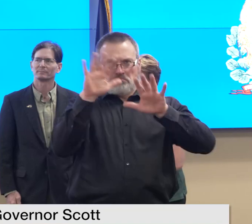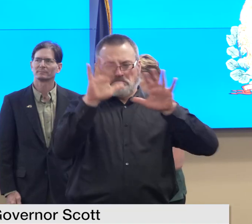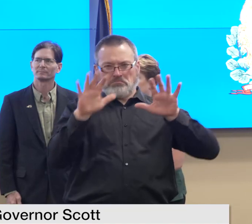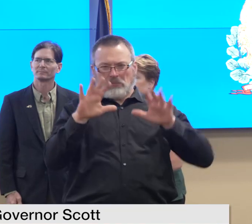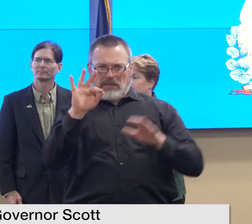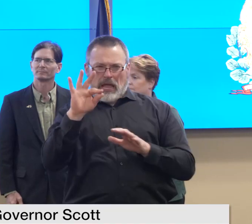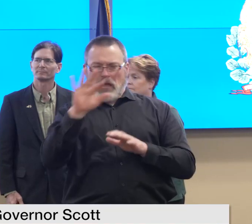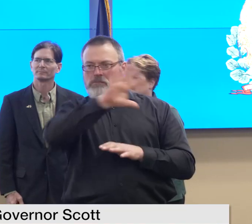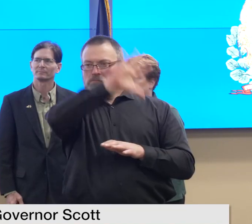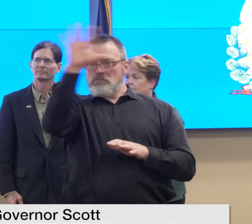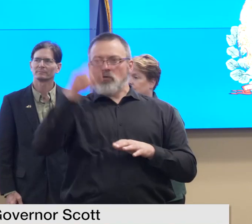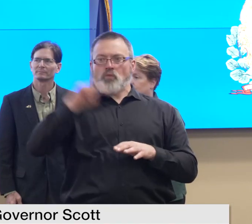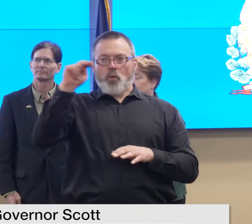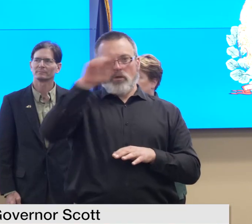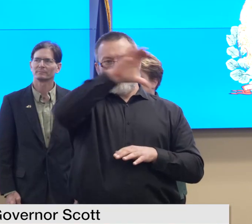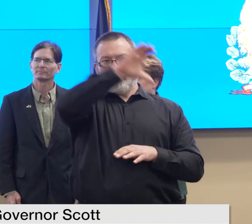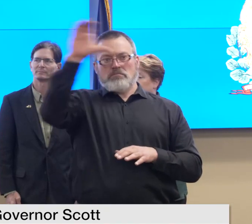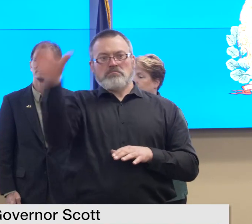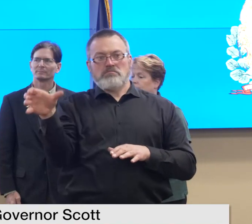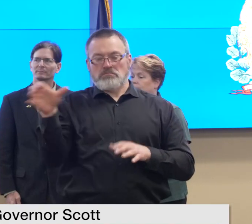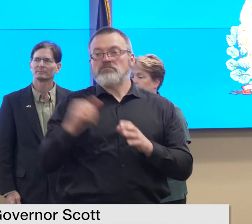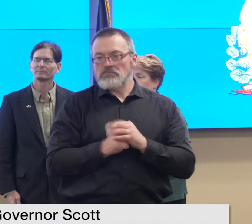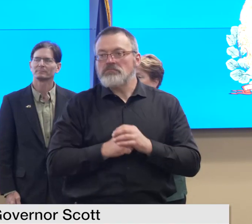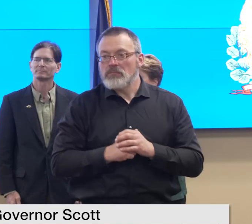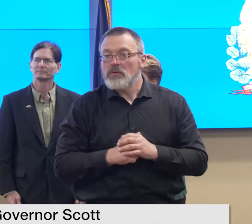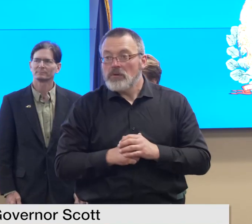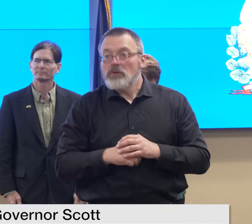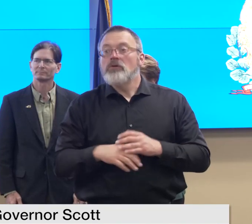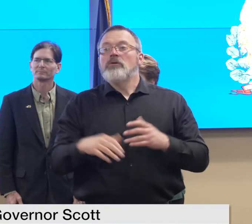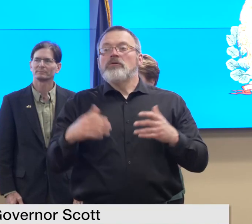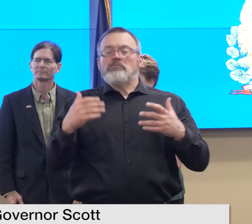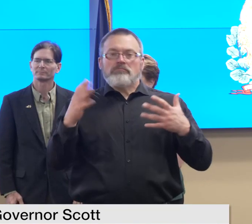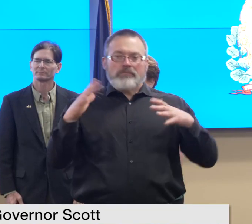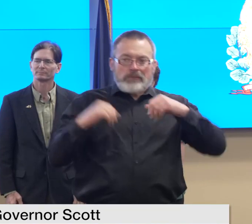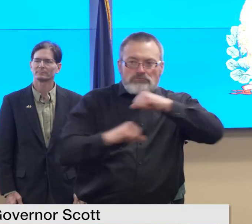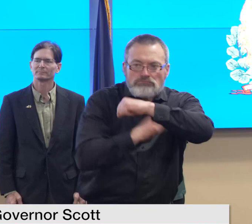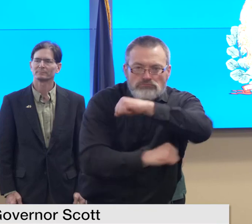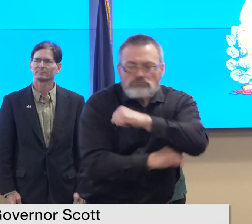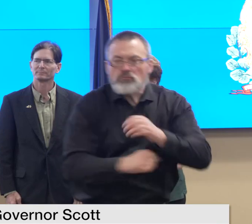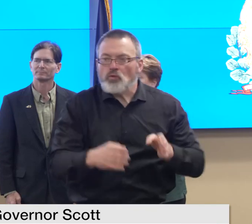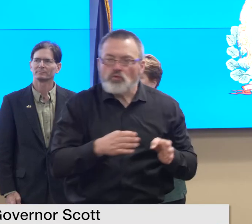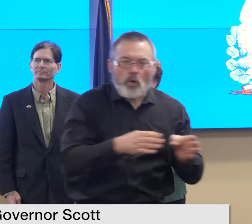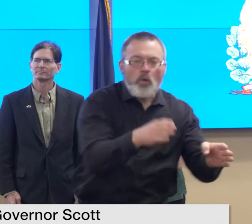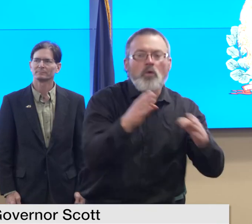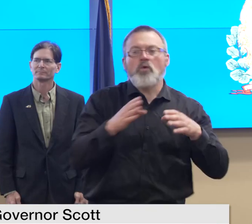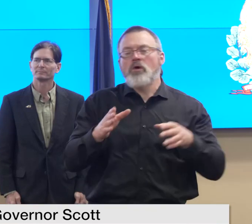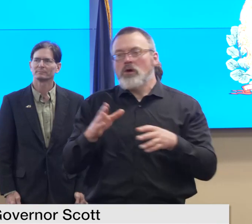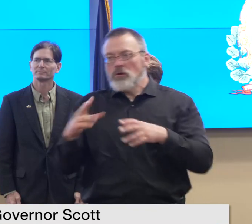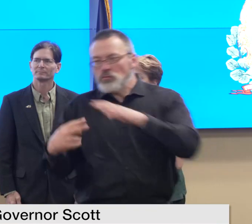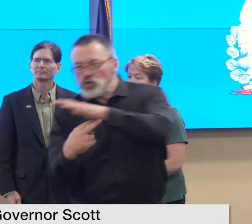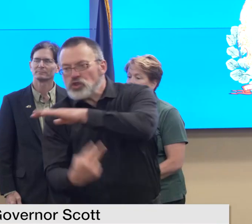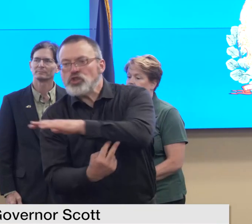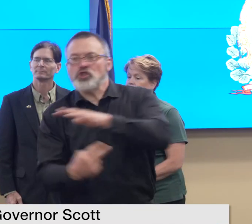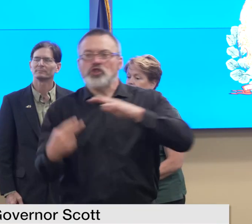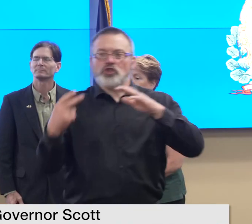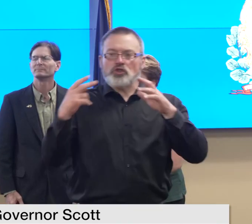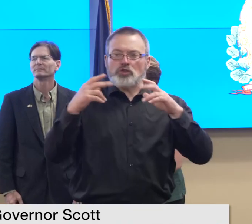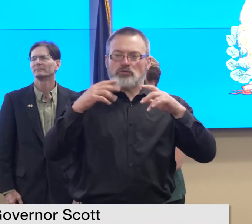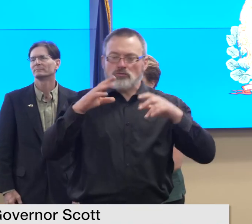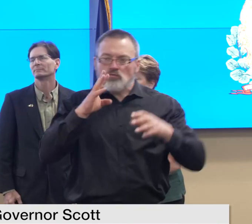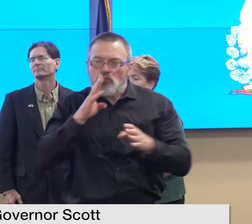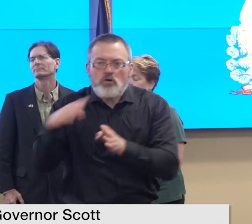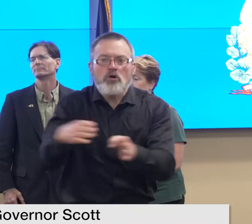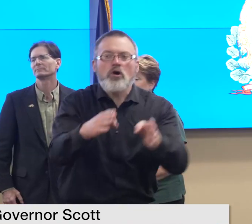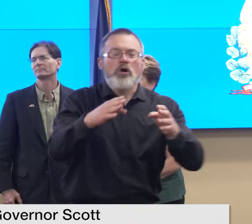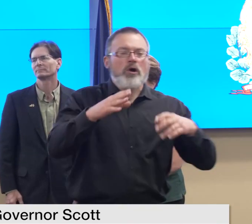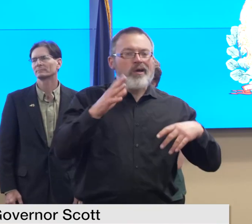damage to infrastructure including things like roads bridges water lines and wastewater treatment facilities